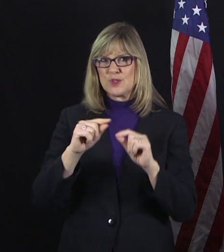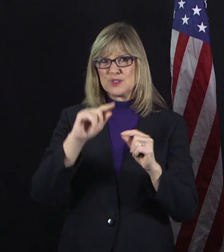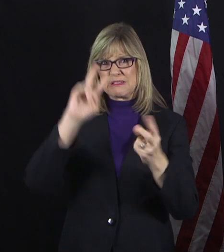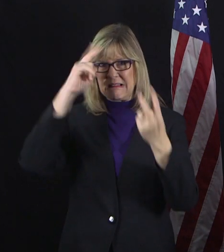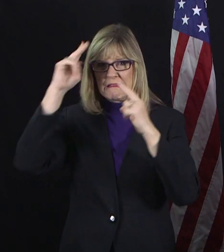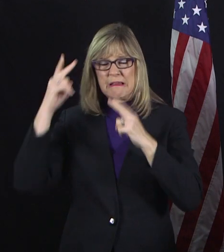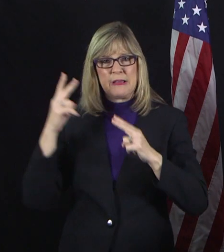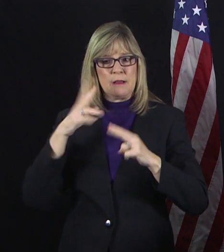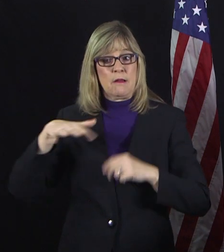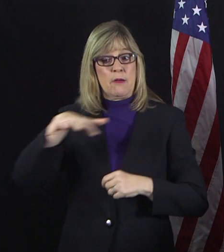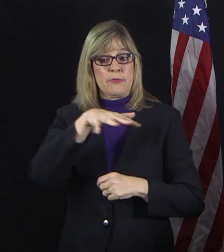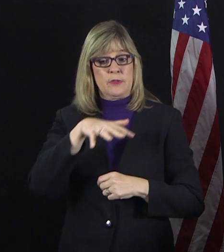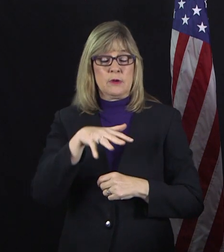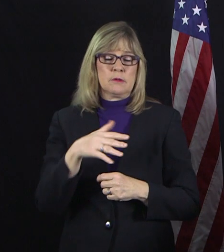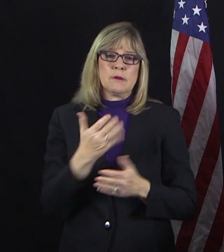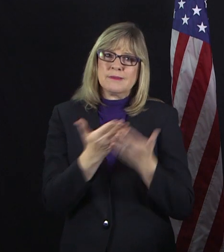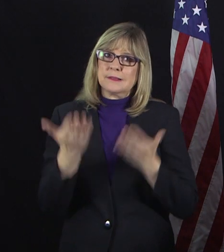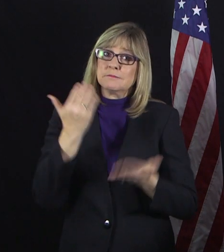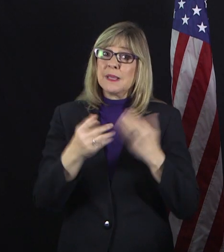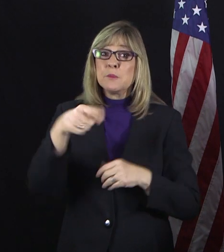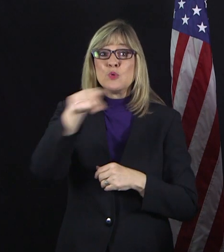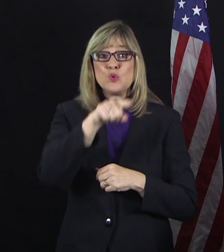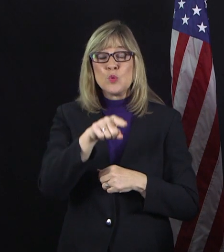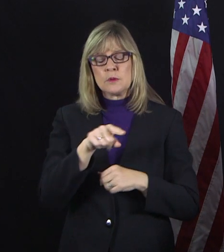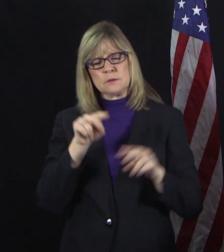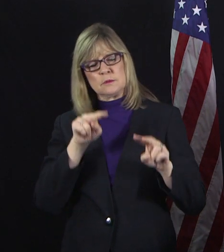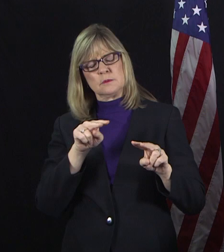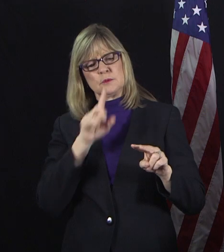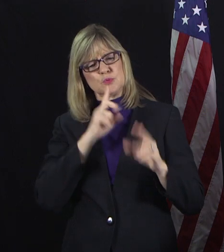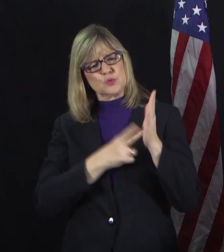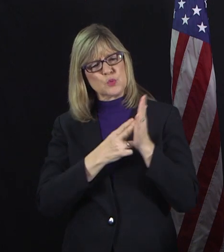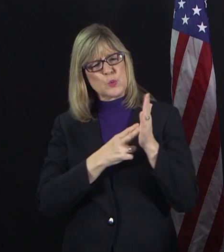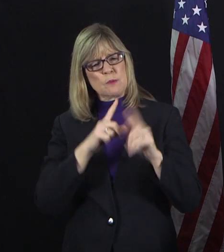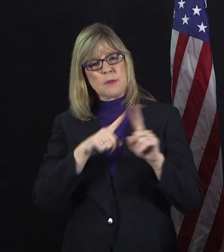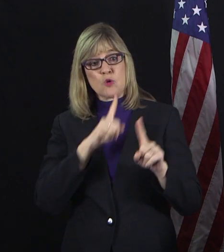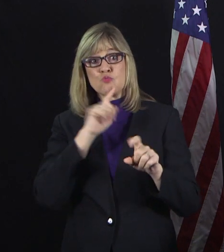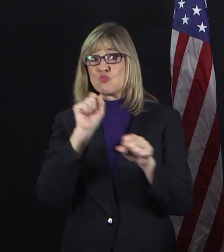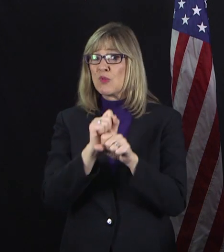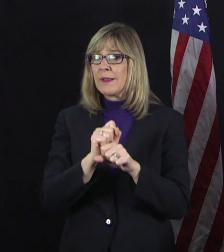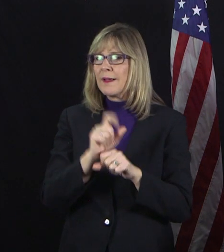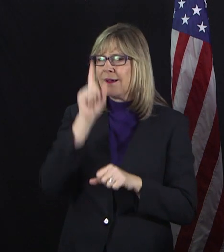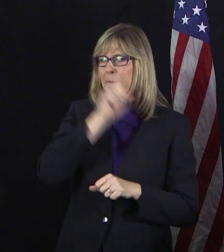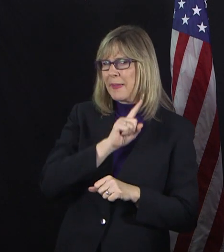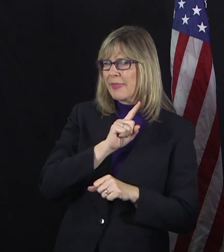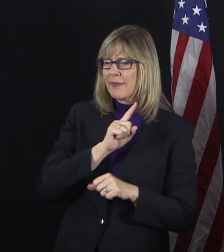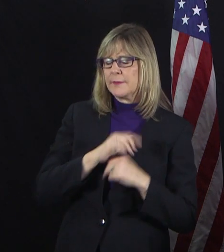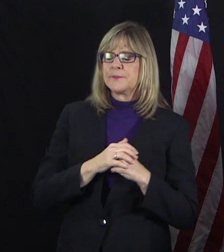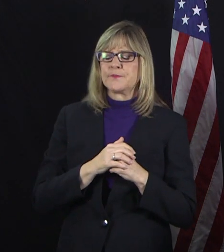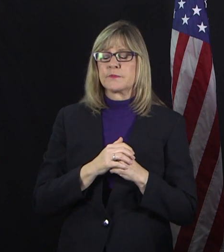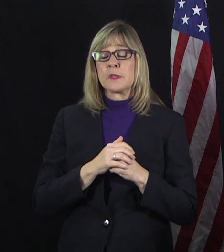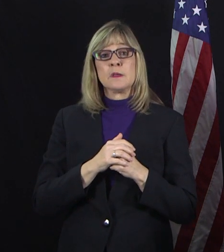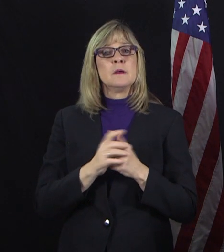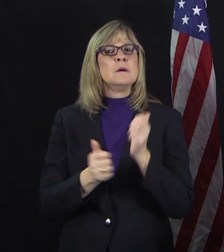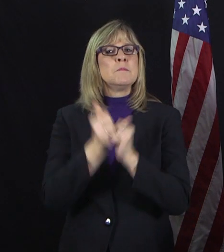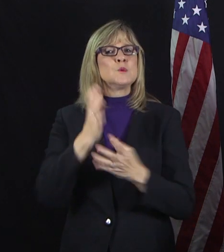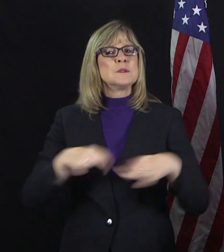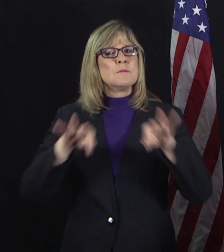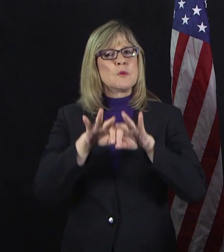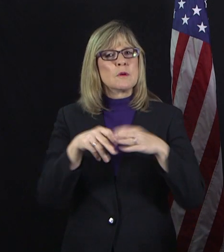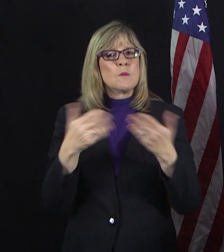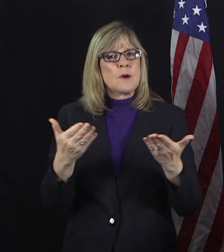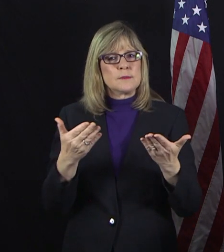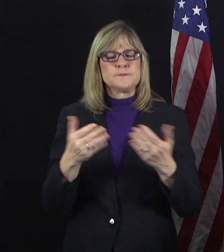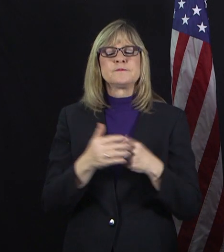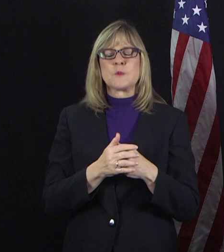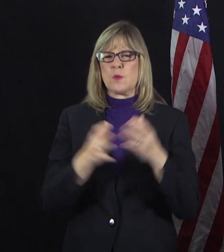things that you may see as truth but in fact are myth. And so most importantly let's talk about